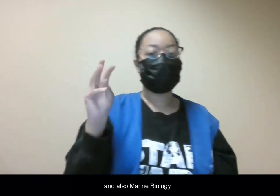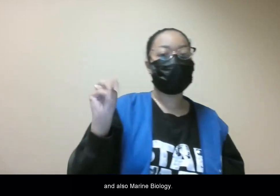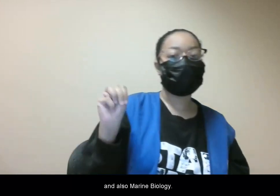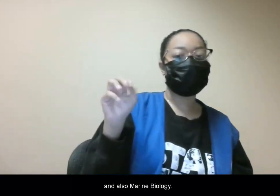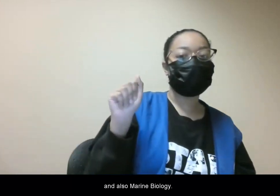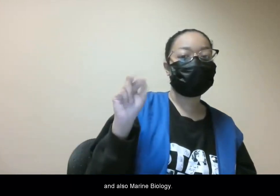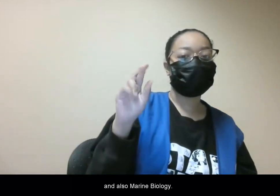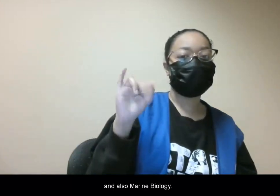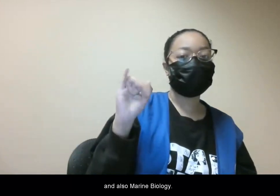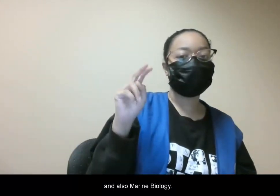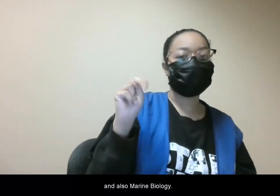and also marine biology.